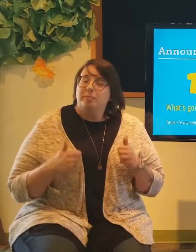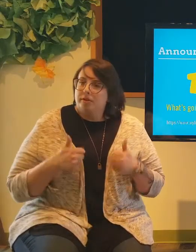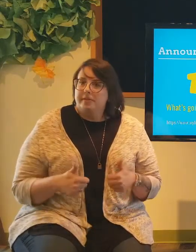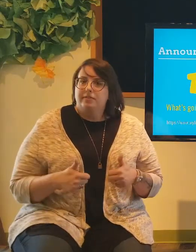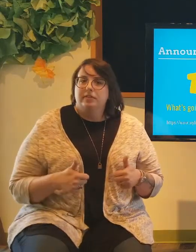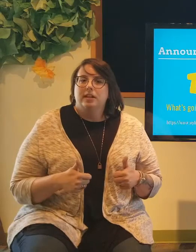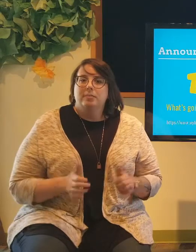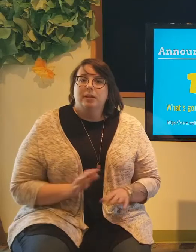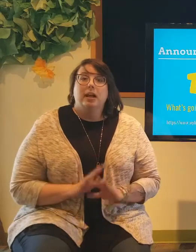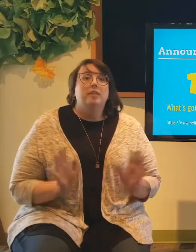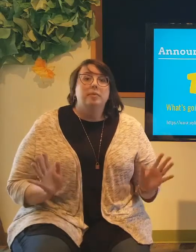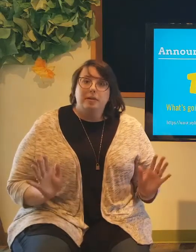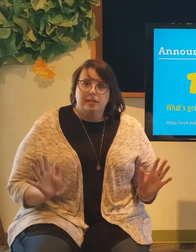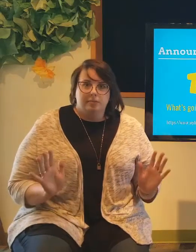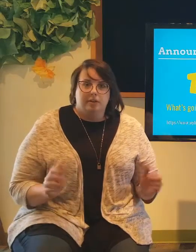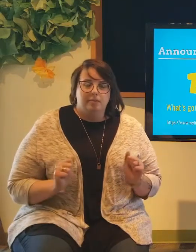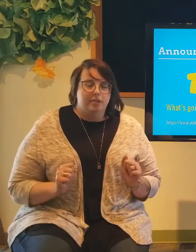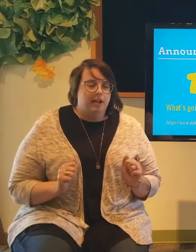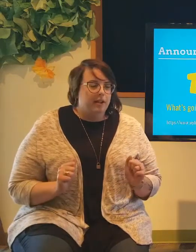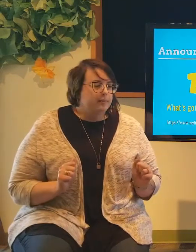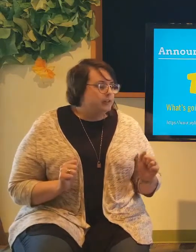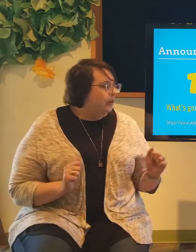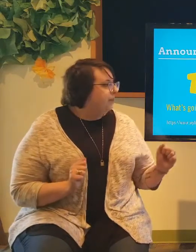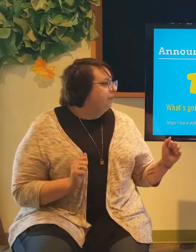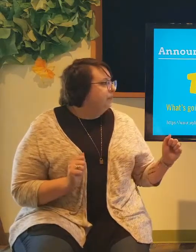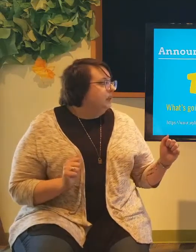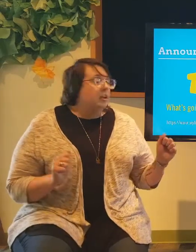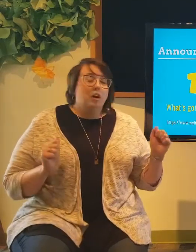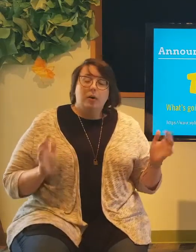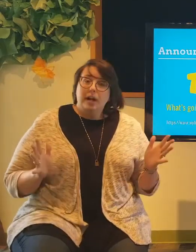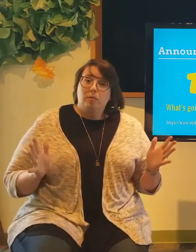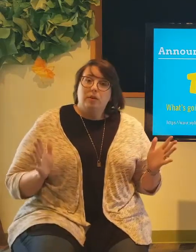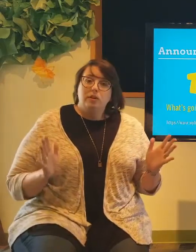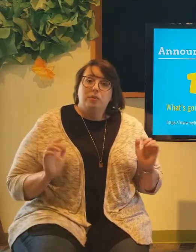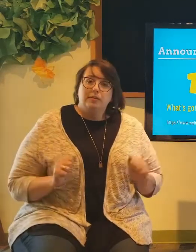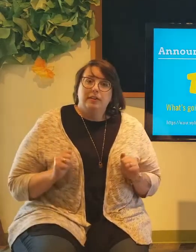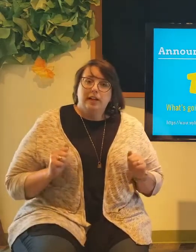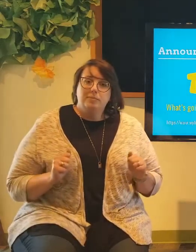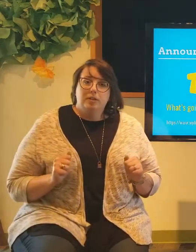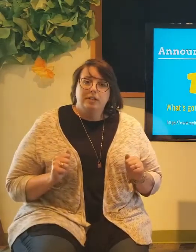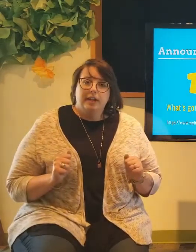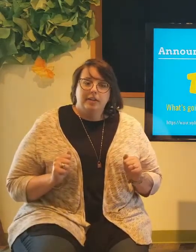perfect for them. But everybody is welcome to that. So, okay, we're going to do our very last book together.